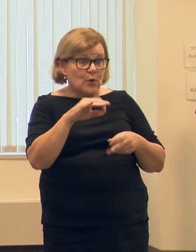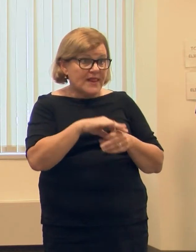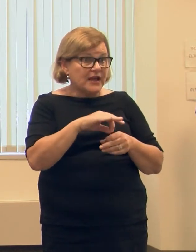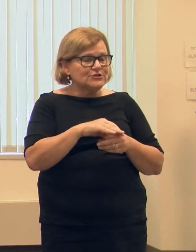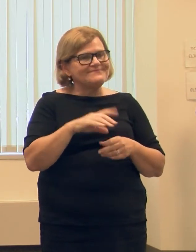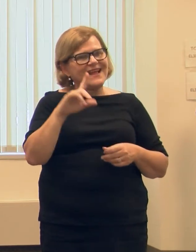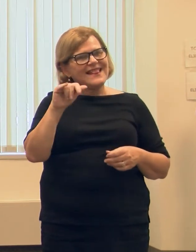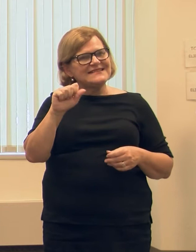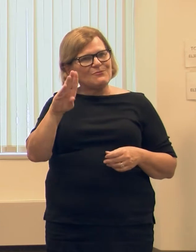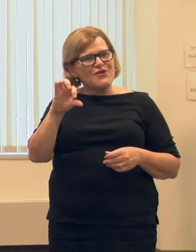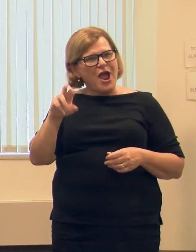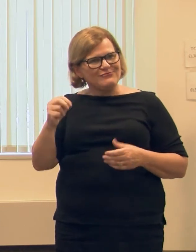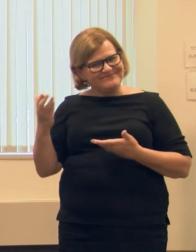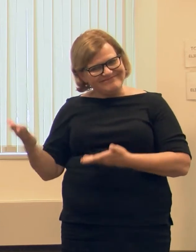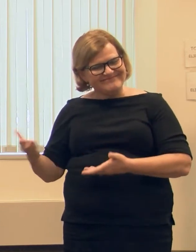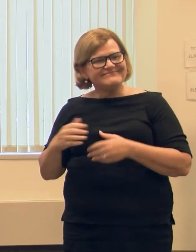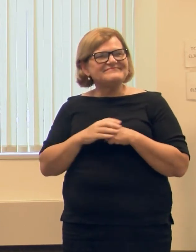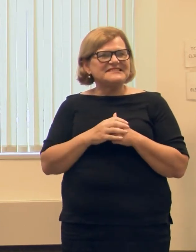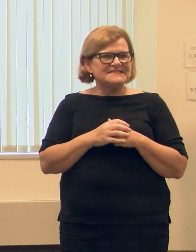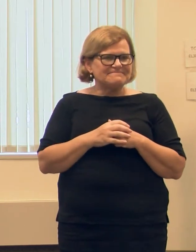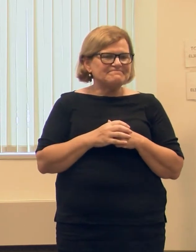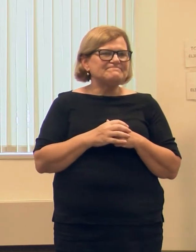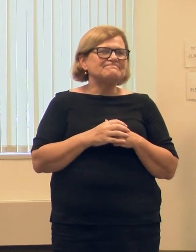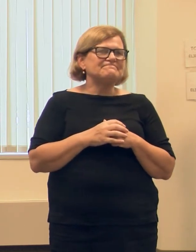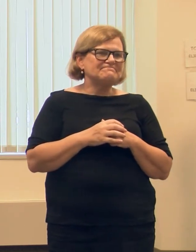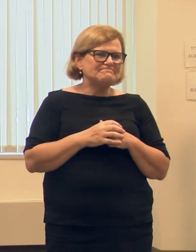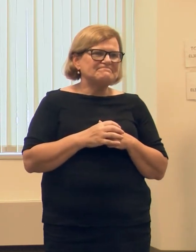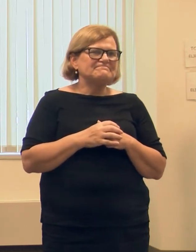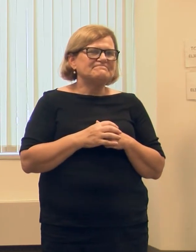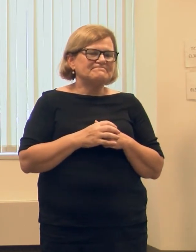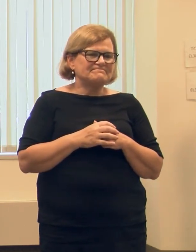So, Lisa Brown, thank you. I still have a crystal ball.